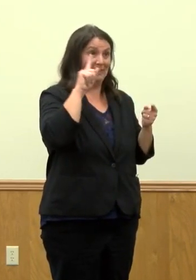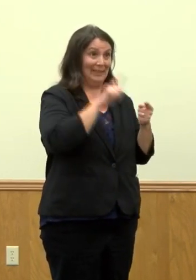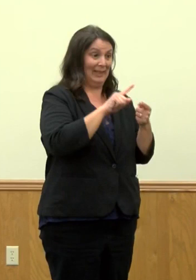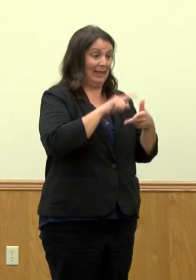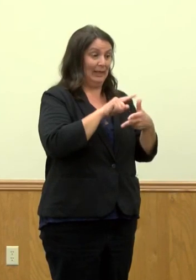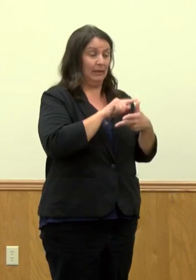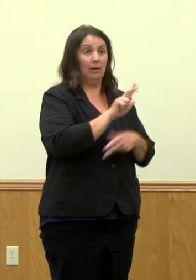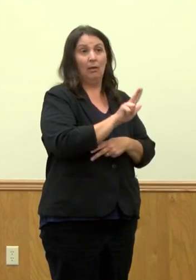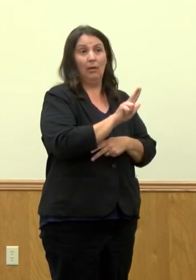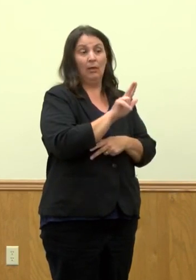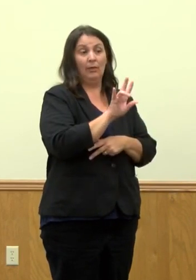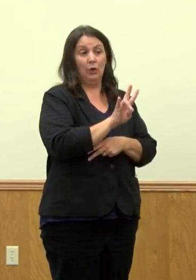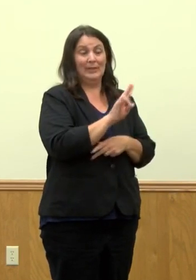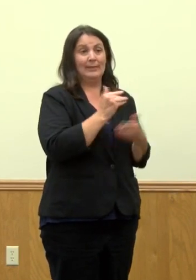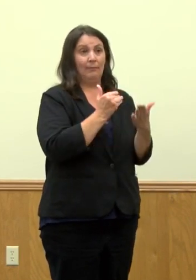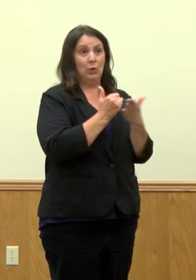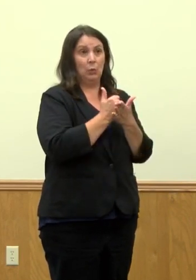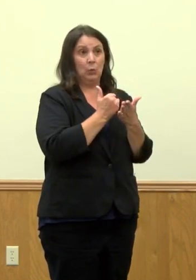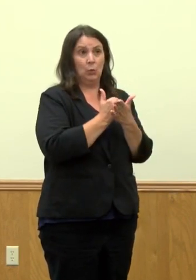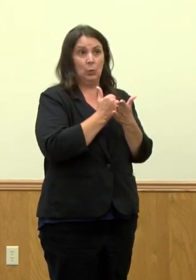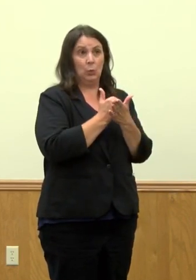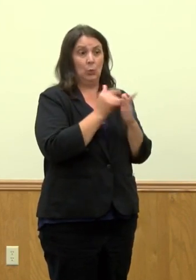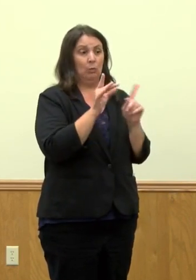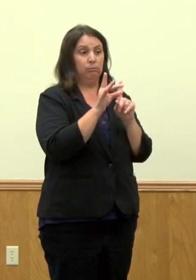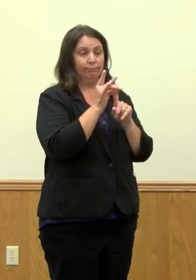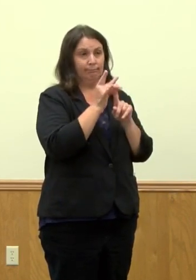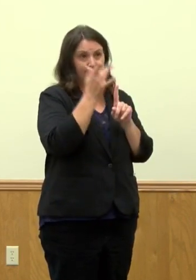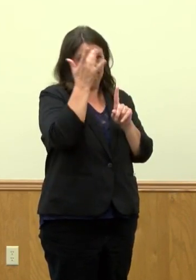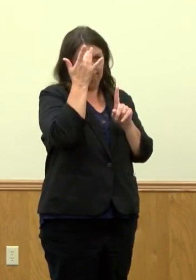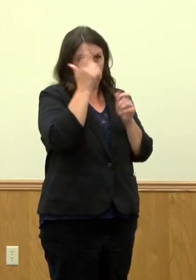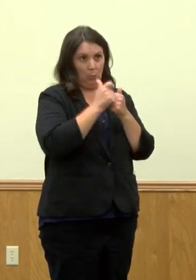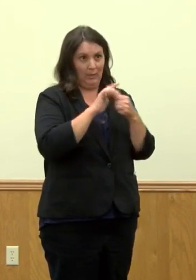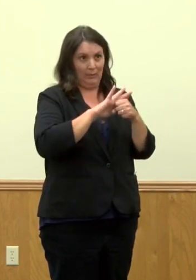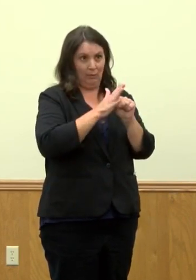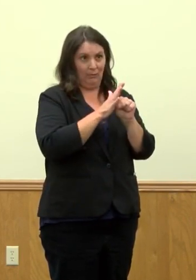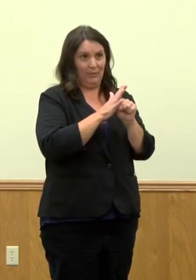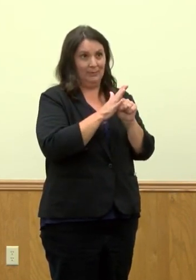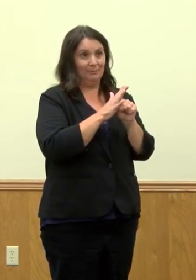at 37 new cases each day as our seven-day average.